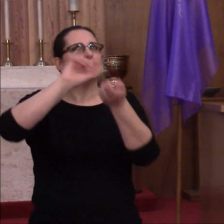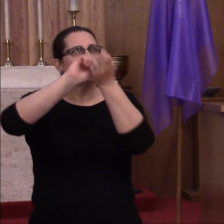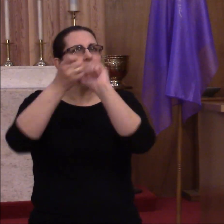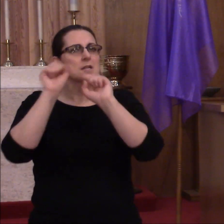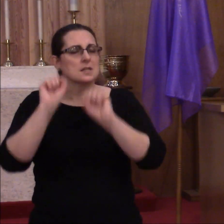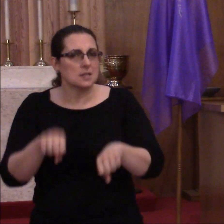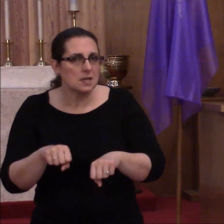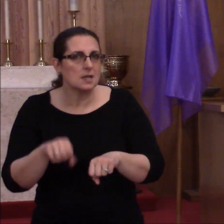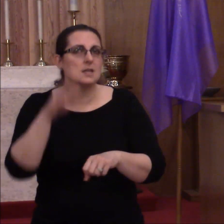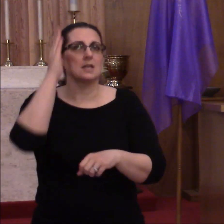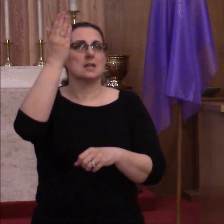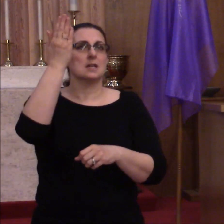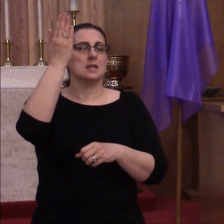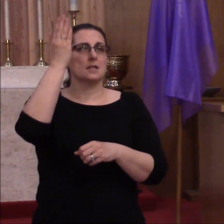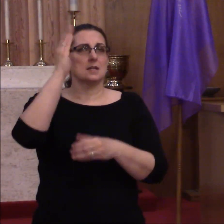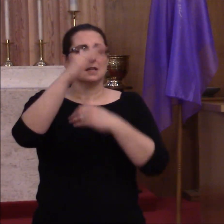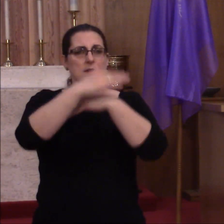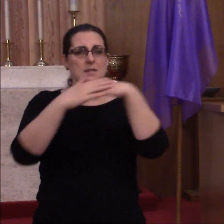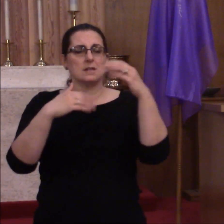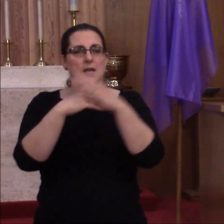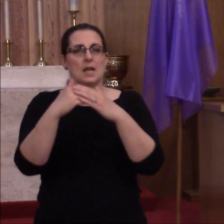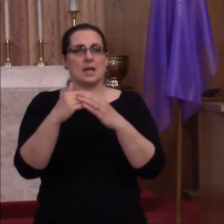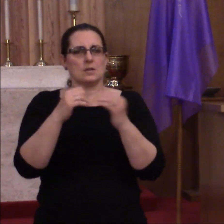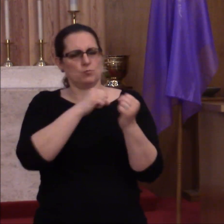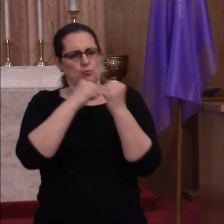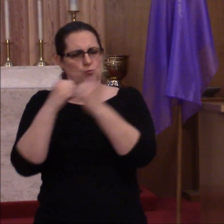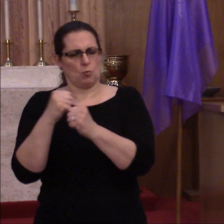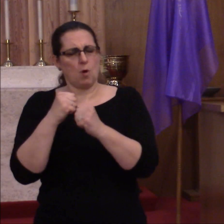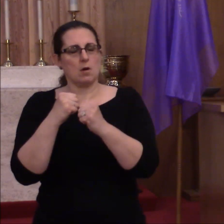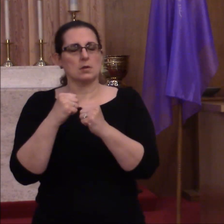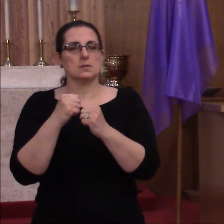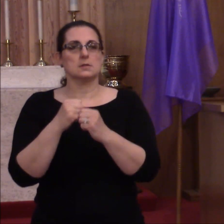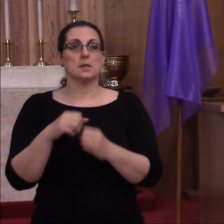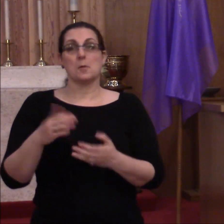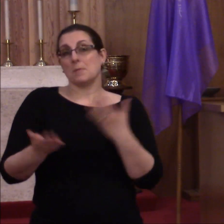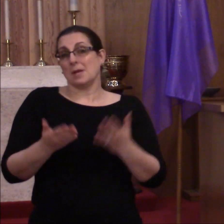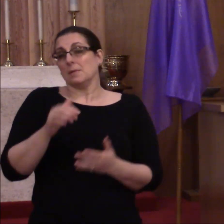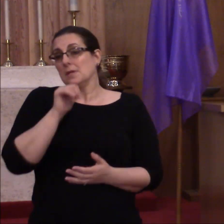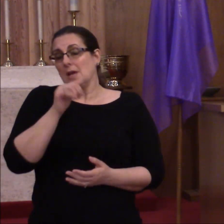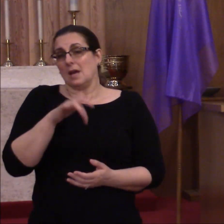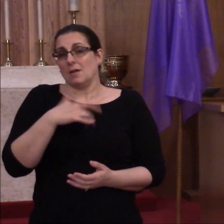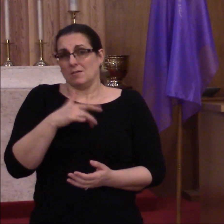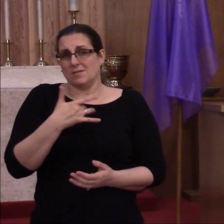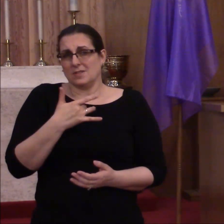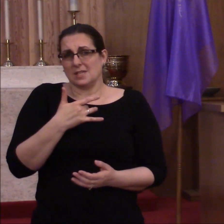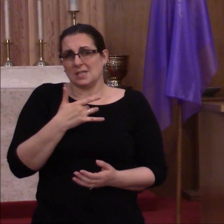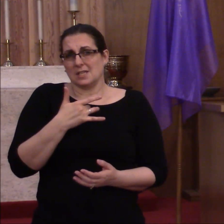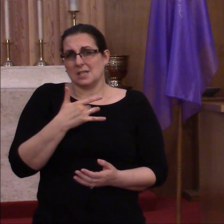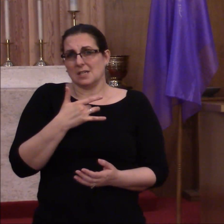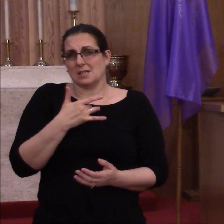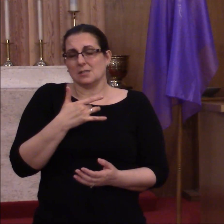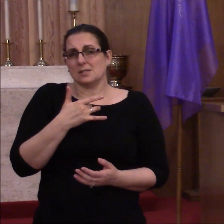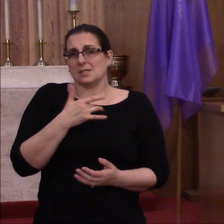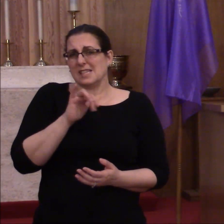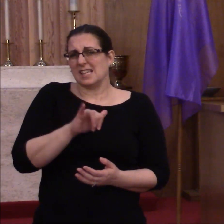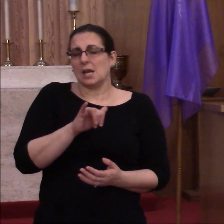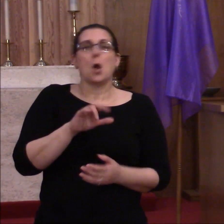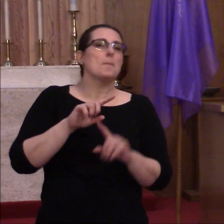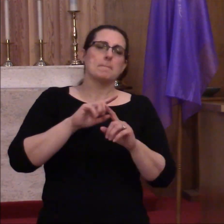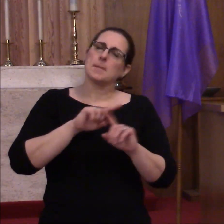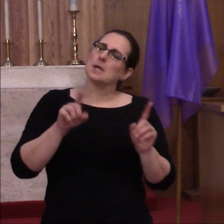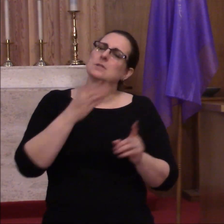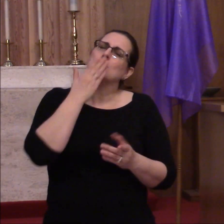hand. Let nothing falter. Though we may not feel like it, this is still a great time to